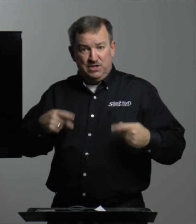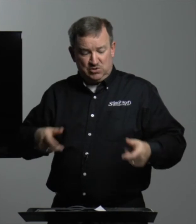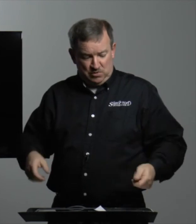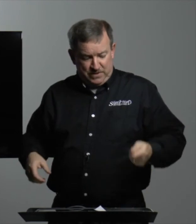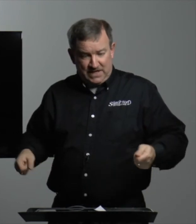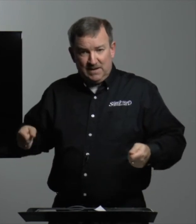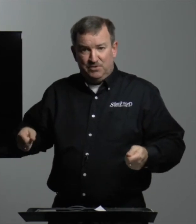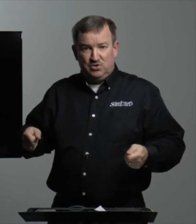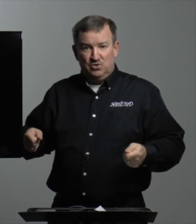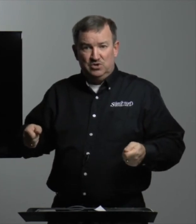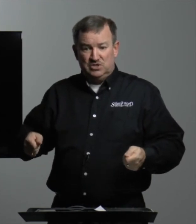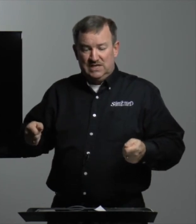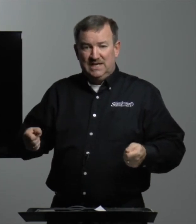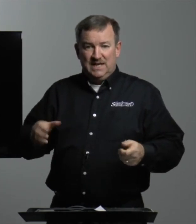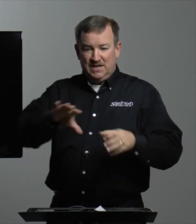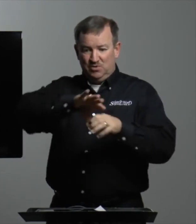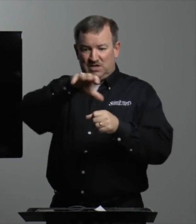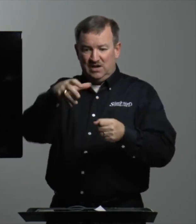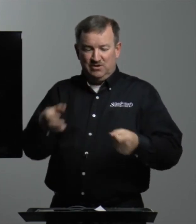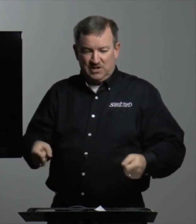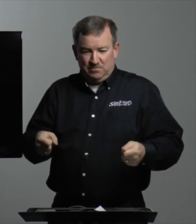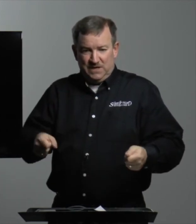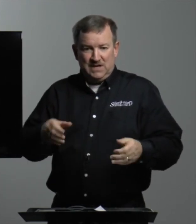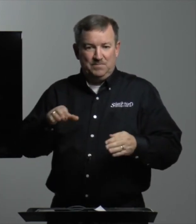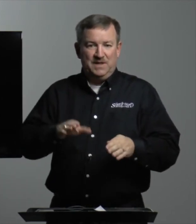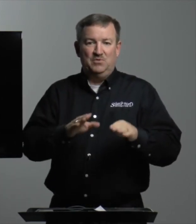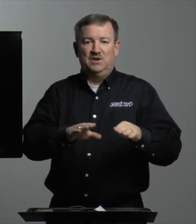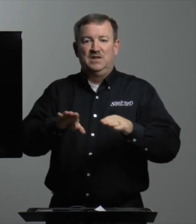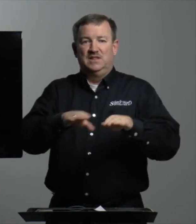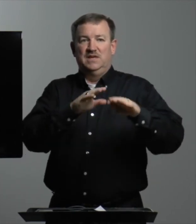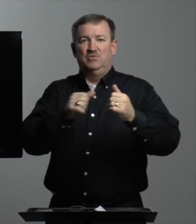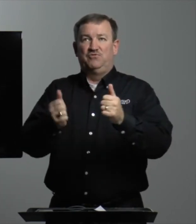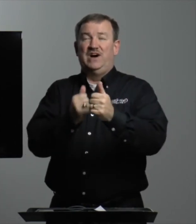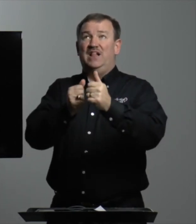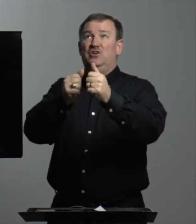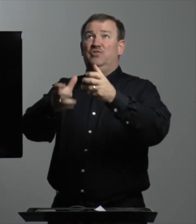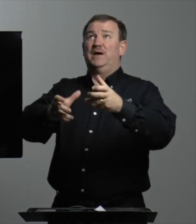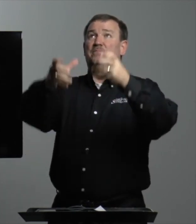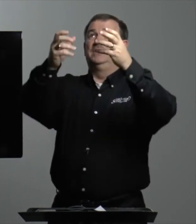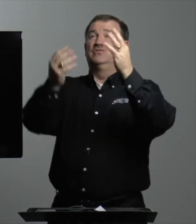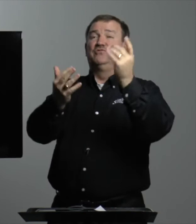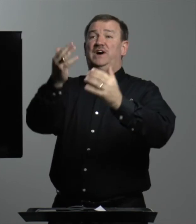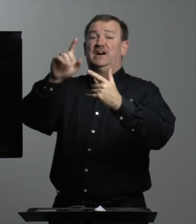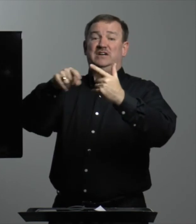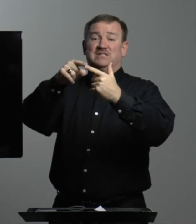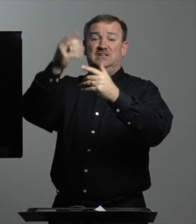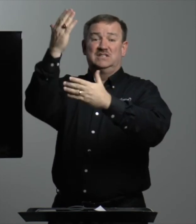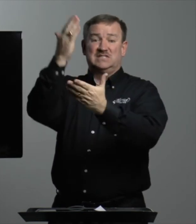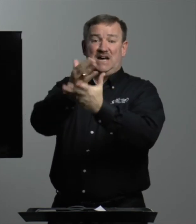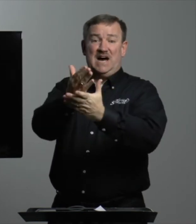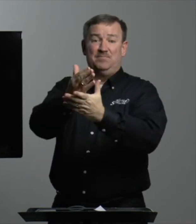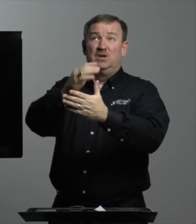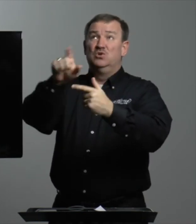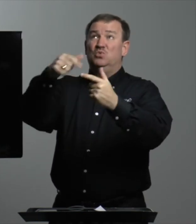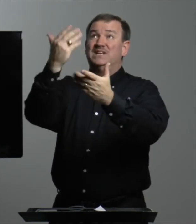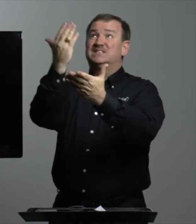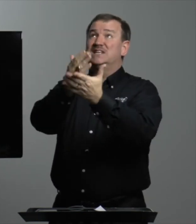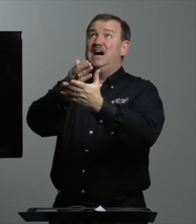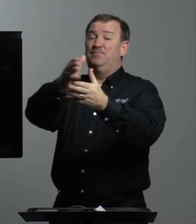priests would pick up the corners and they would cover it, they would pick it up and they would follow that pillar of fire until it stopped. When it stopped,